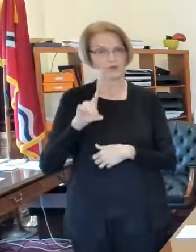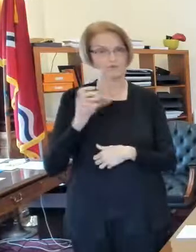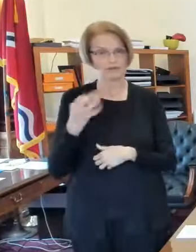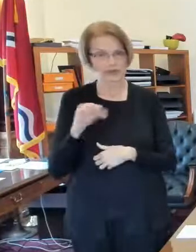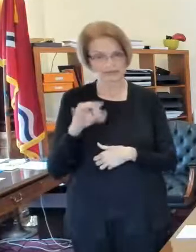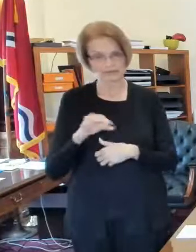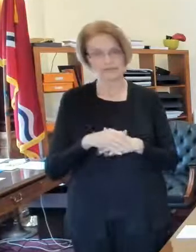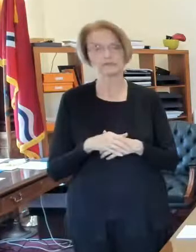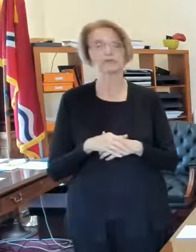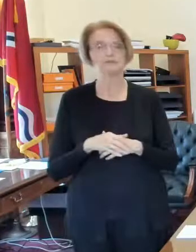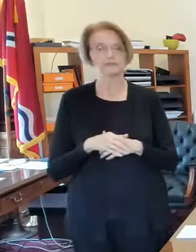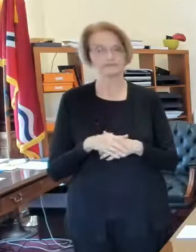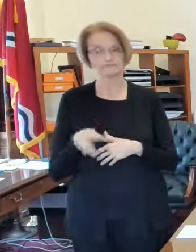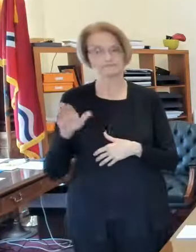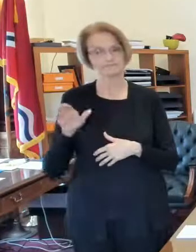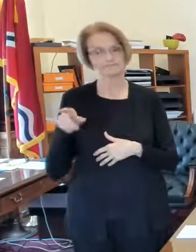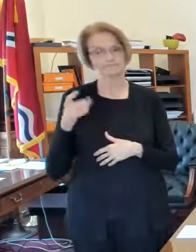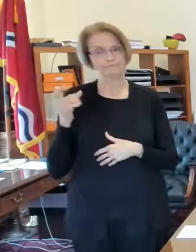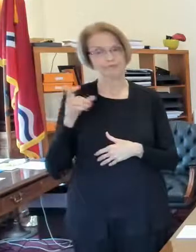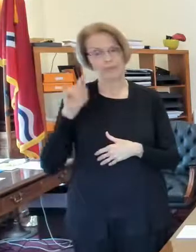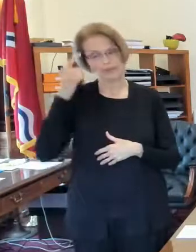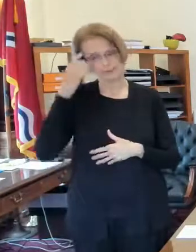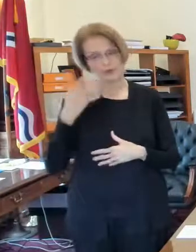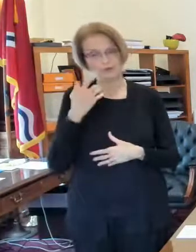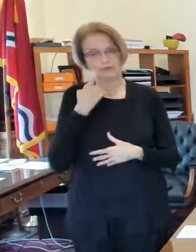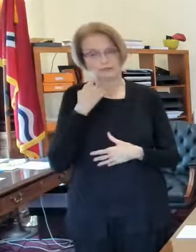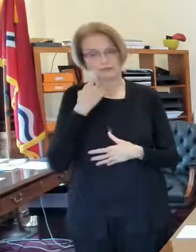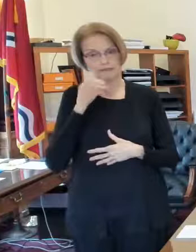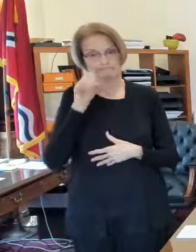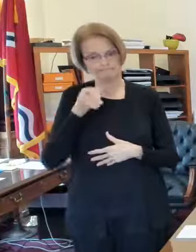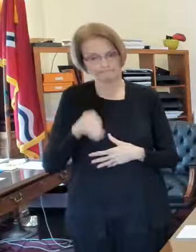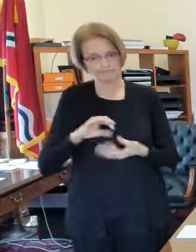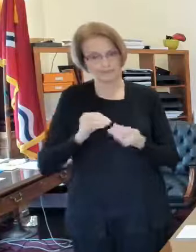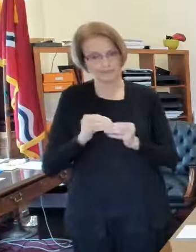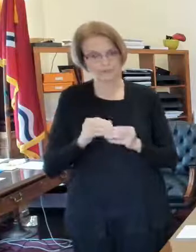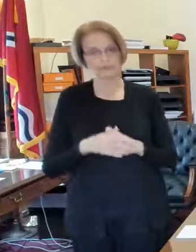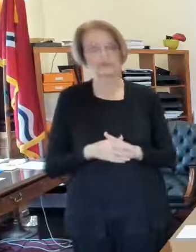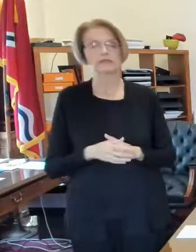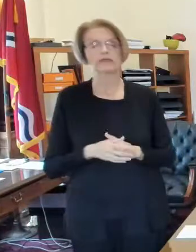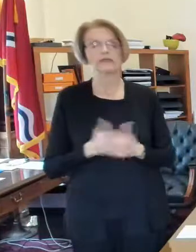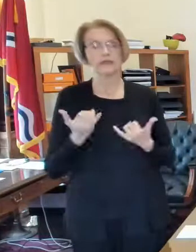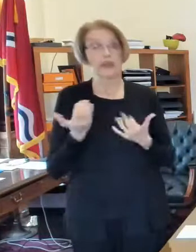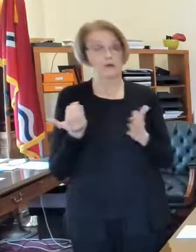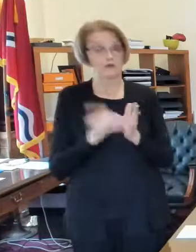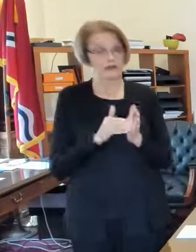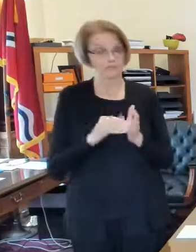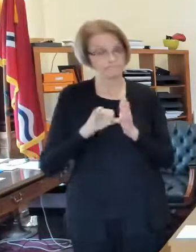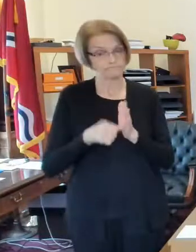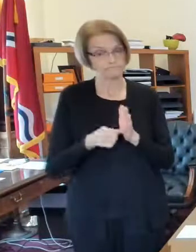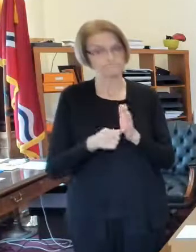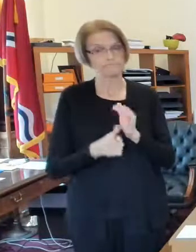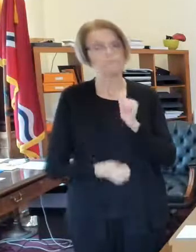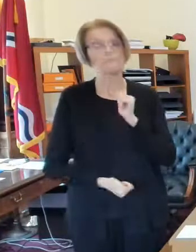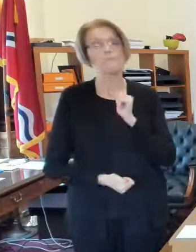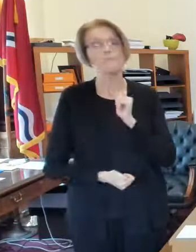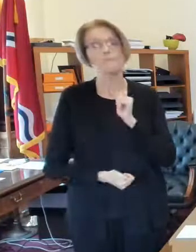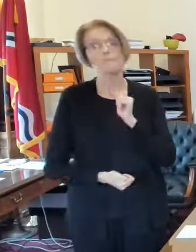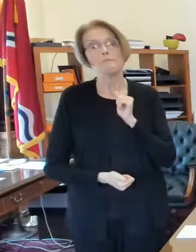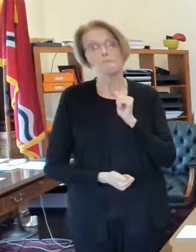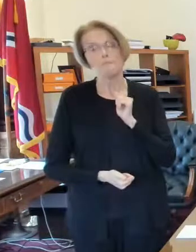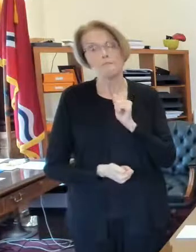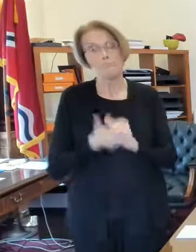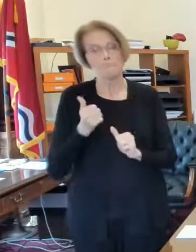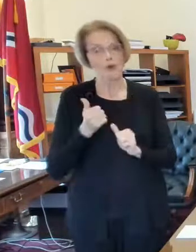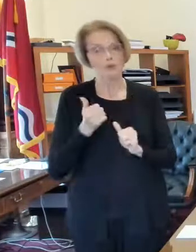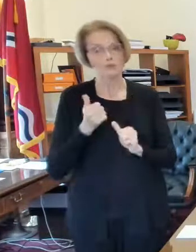a lot of the data the mayor has already um shared with you and so what we're seeing again is that the majority of exposures and covid